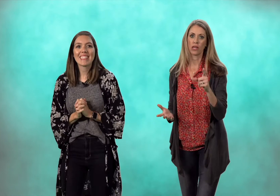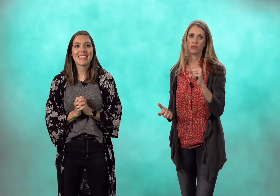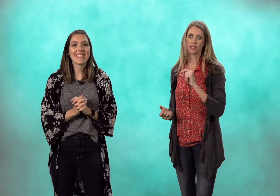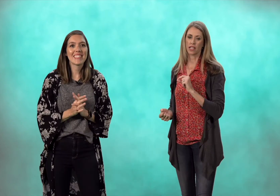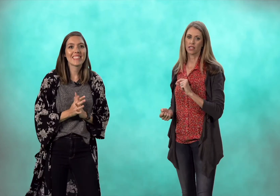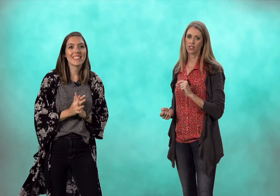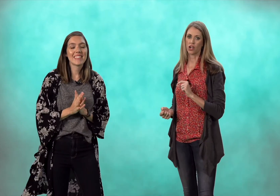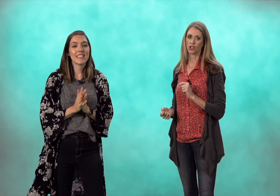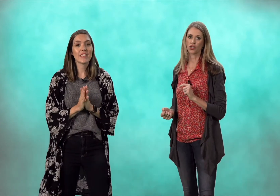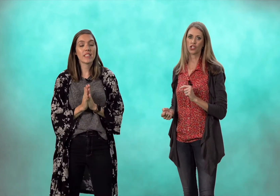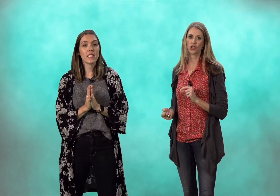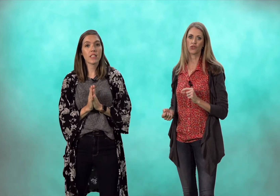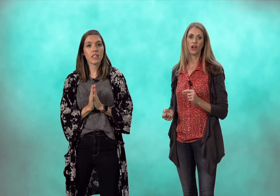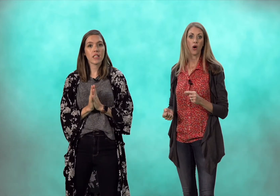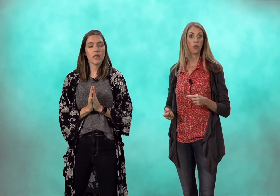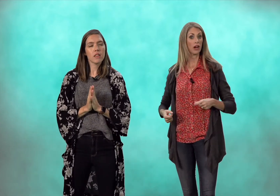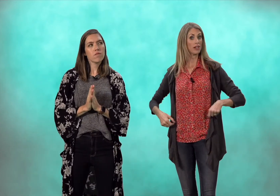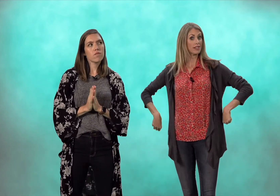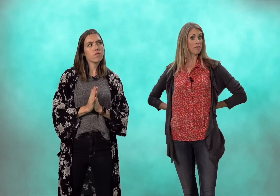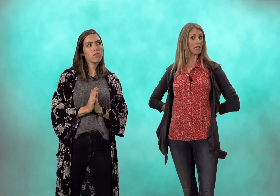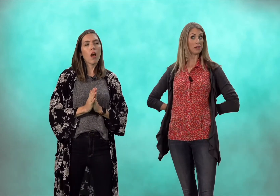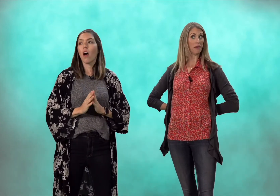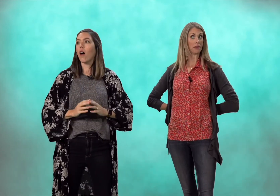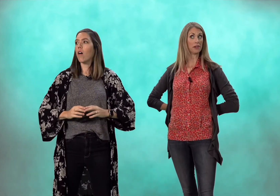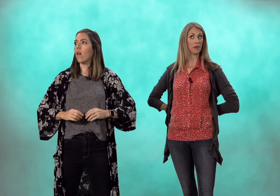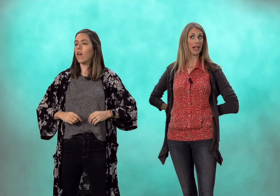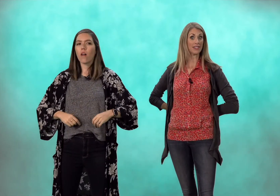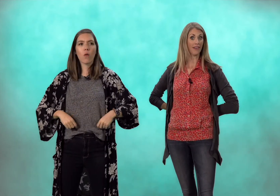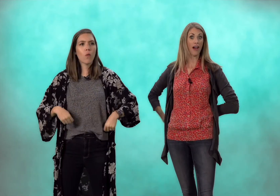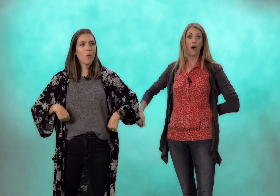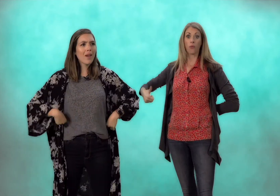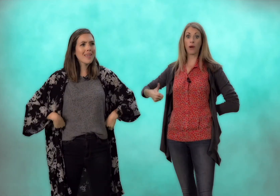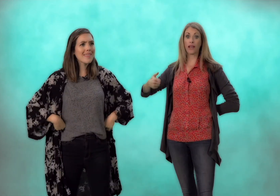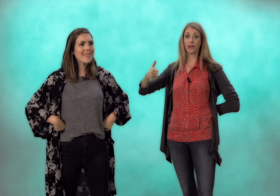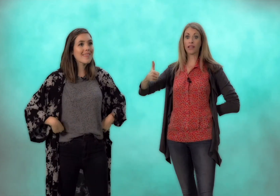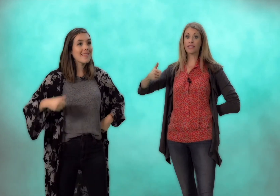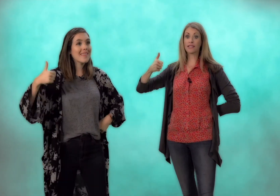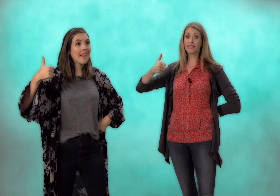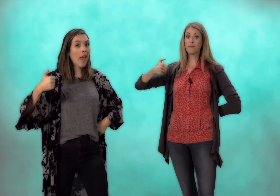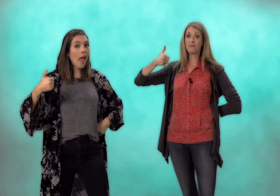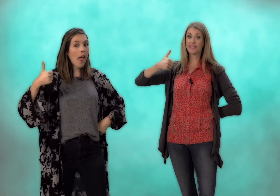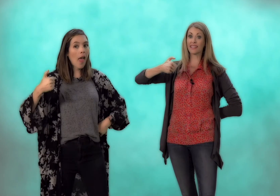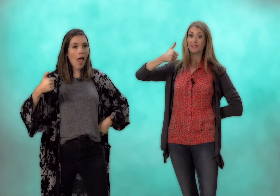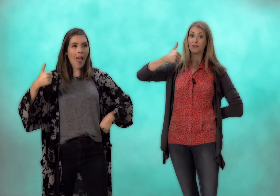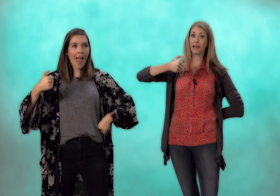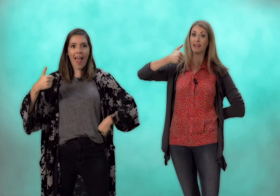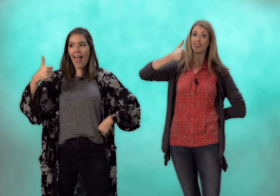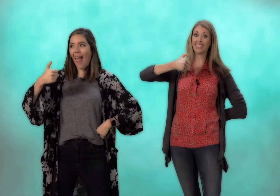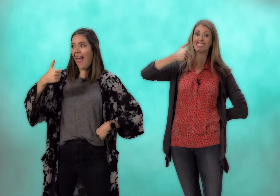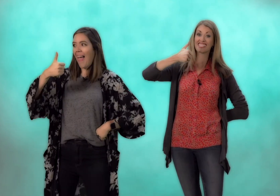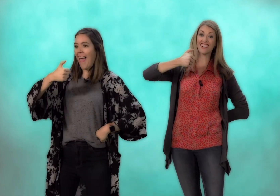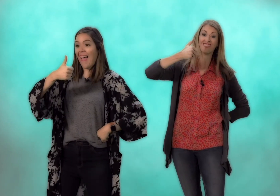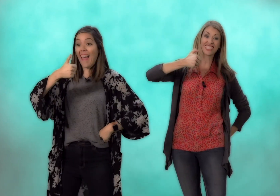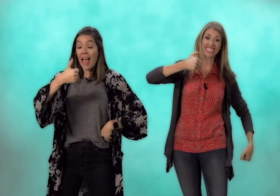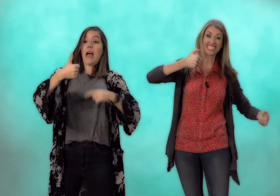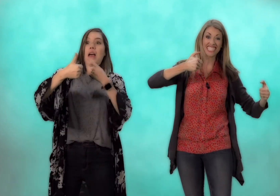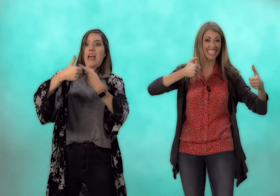will sing the song to the tune where is thumpkin but